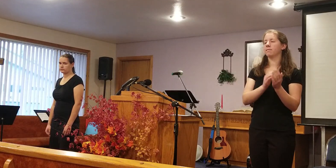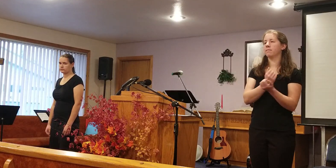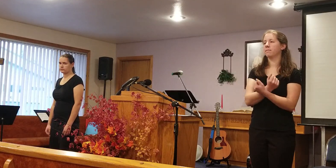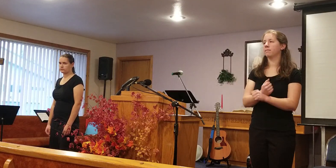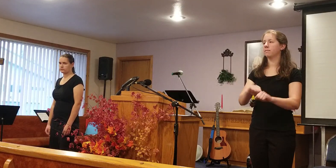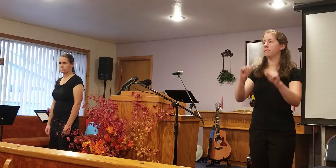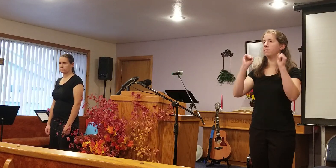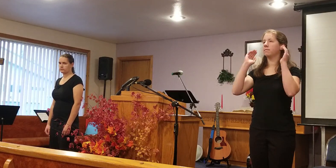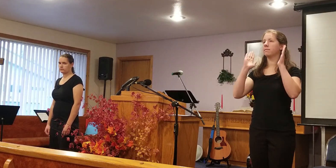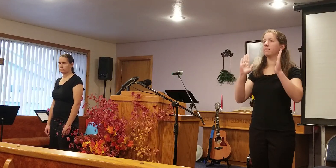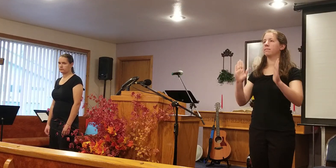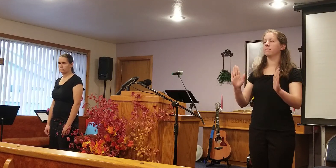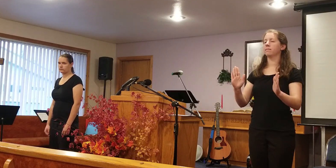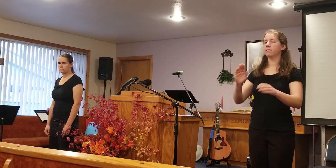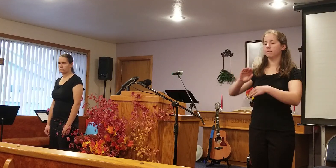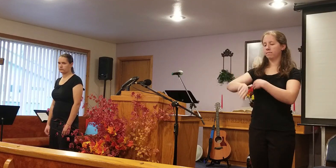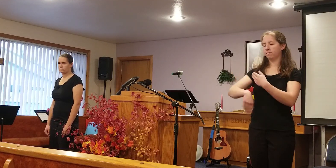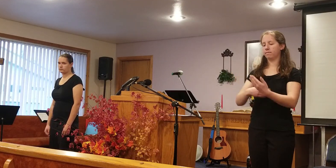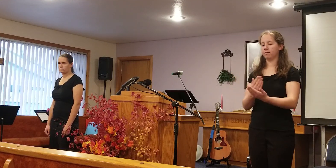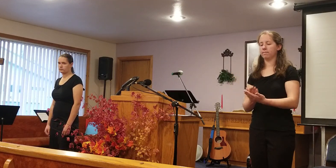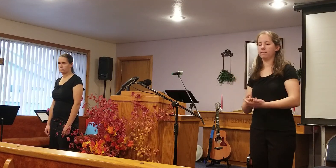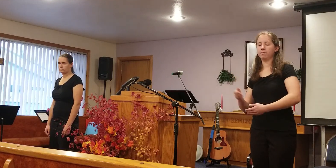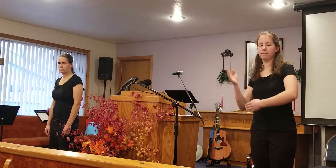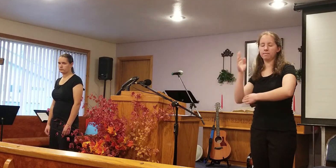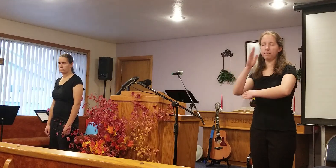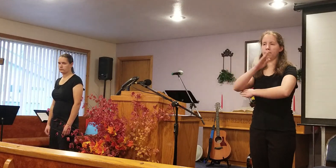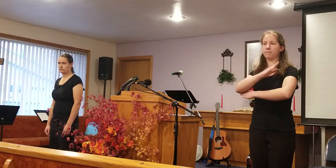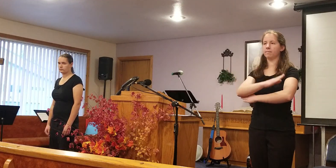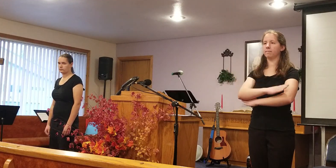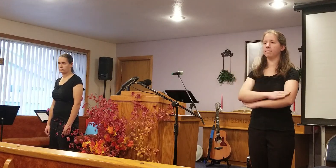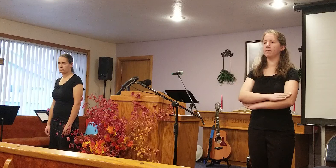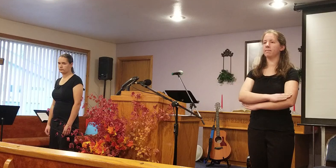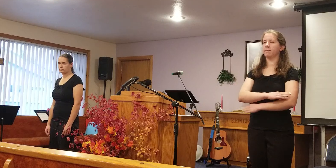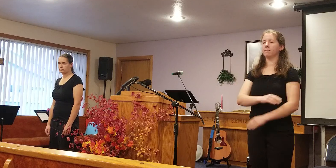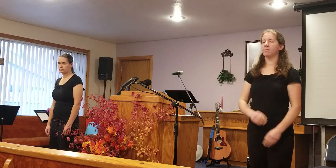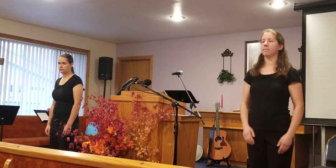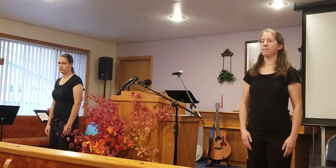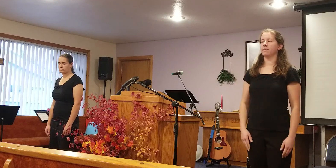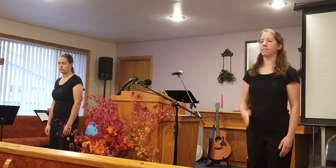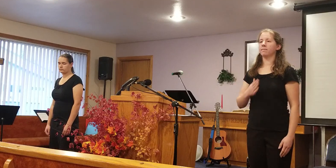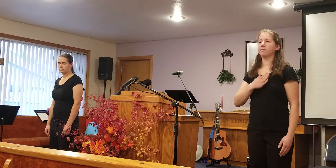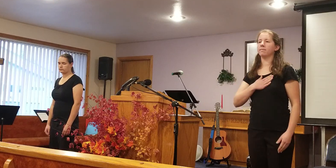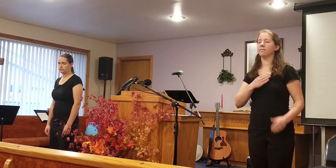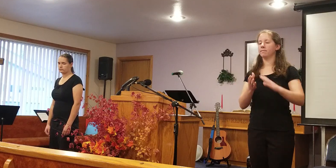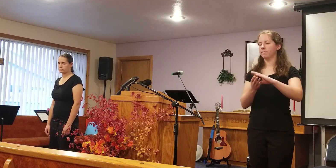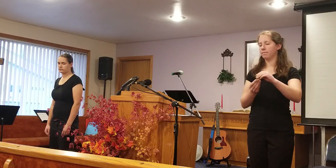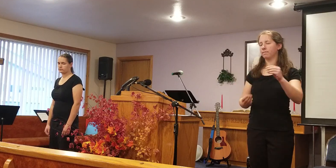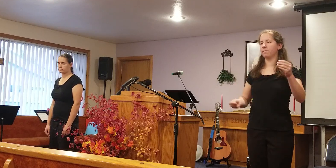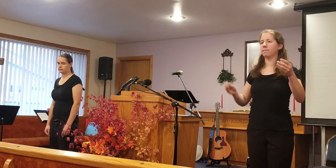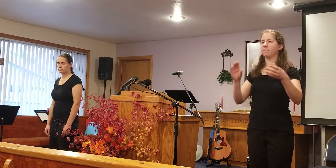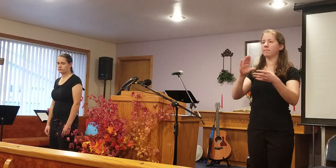Savior all the day long. This is my story,